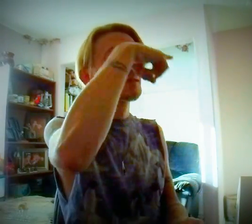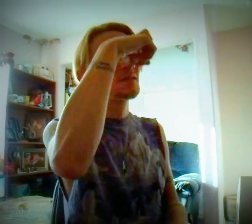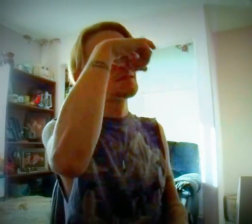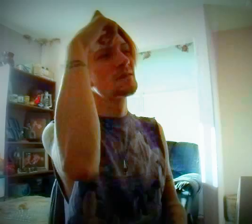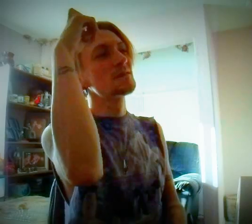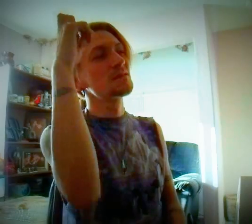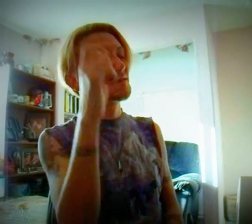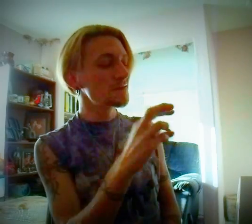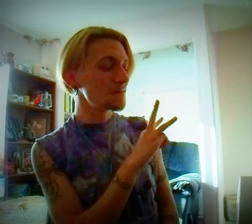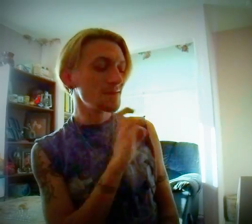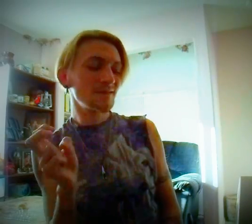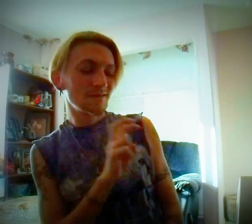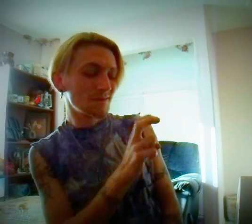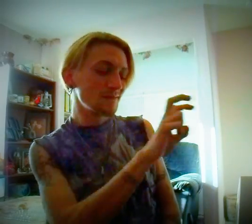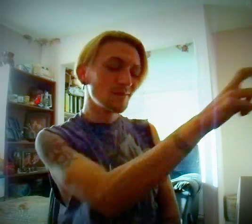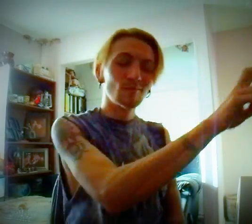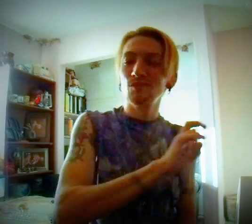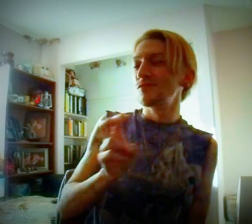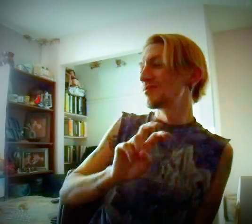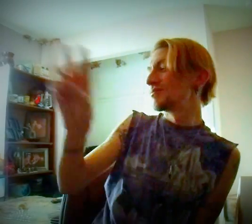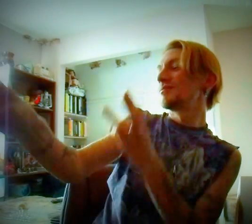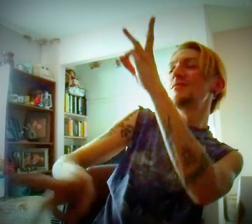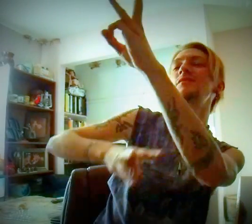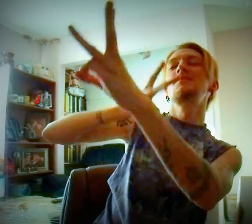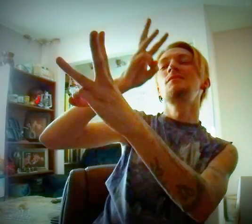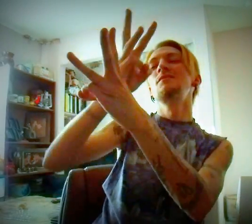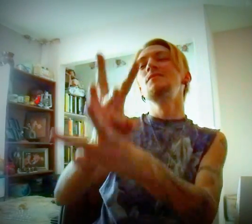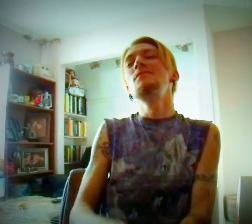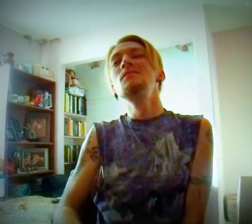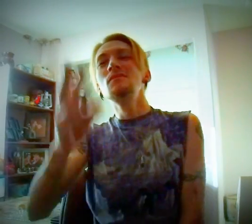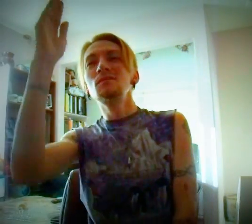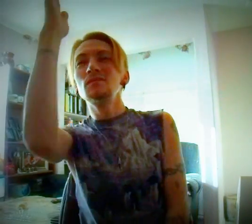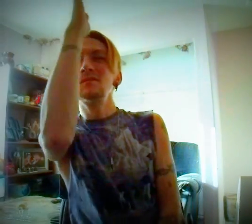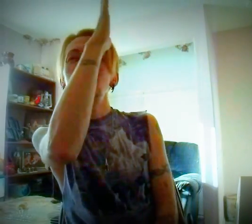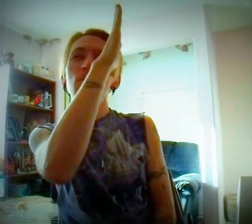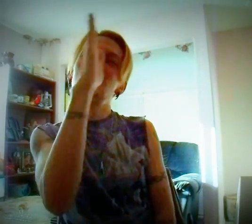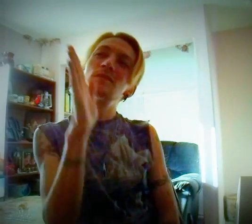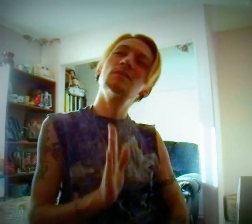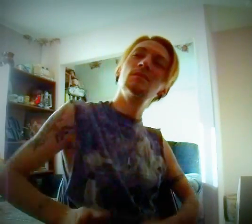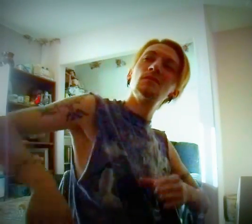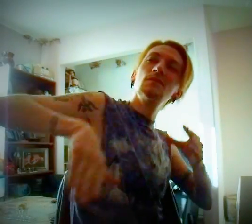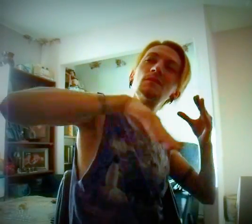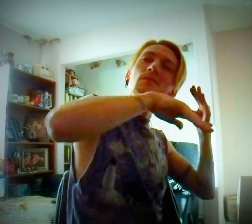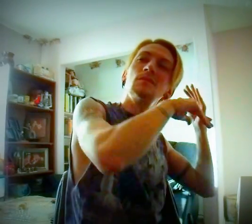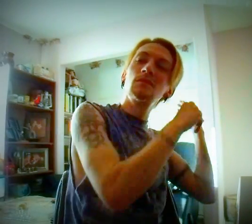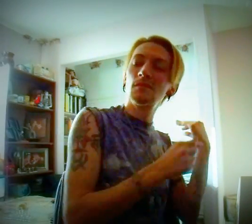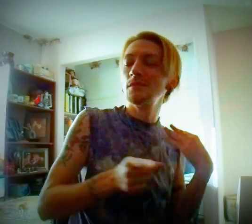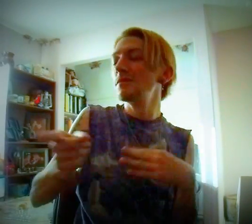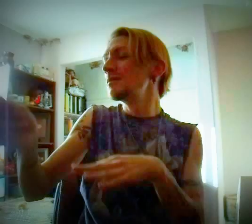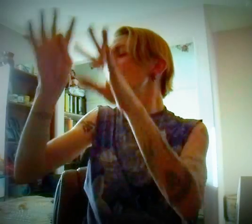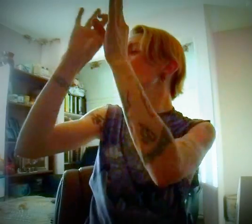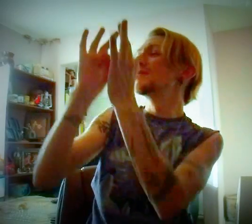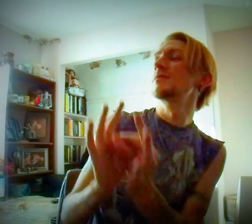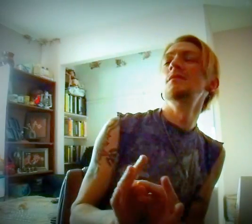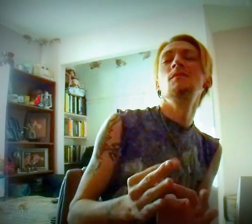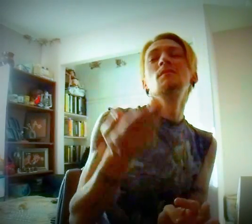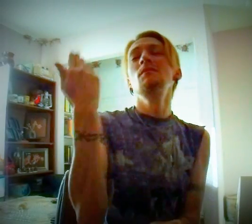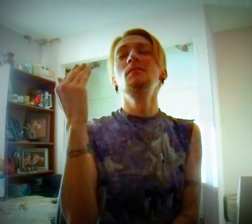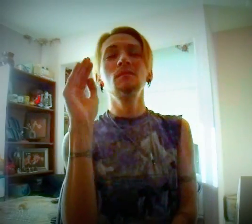fun He tried to rule the world Never leaving His own back